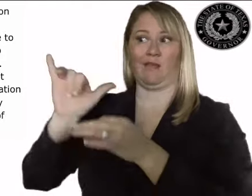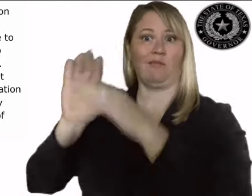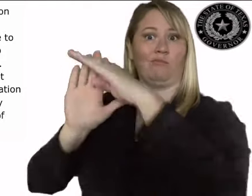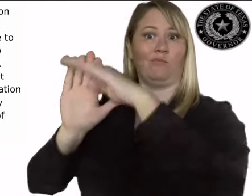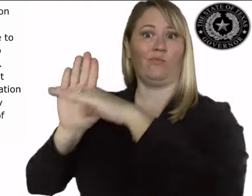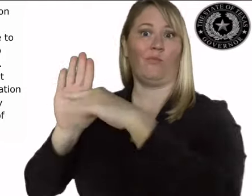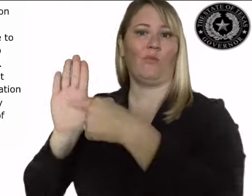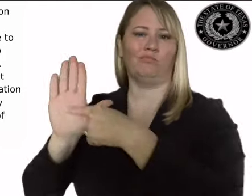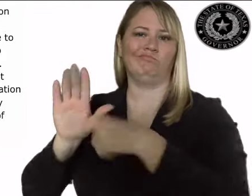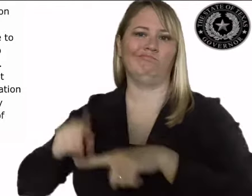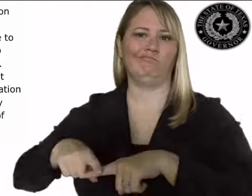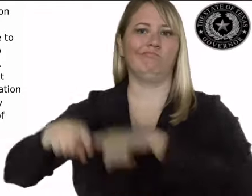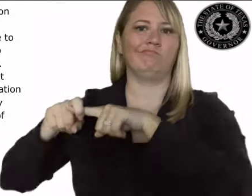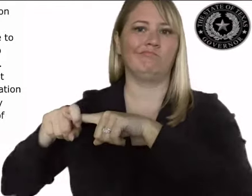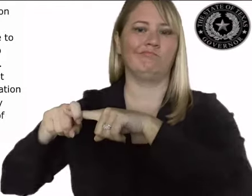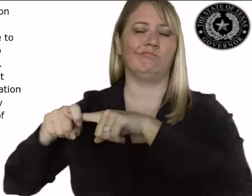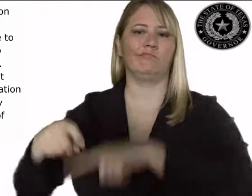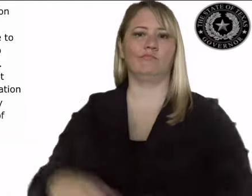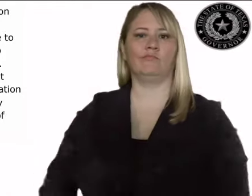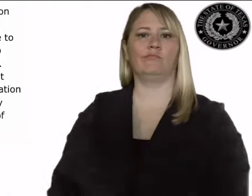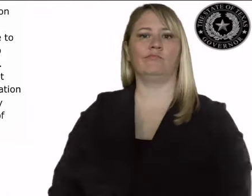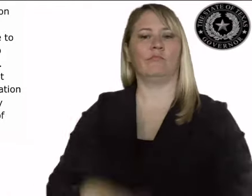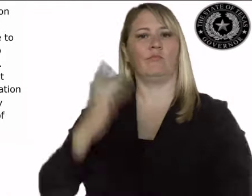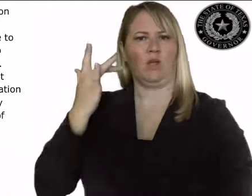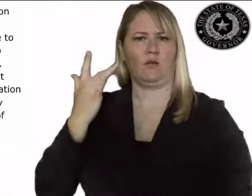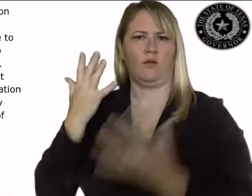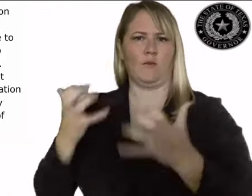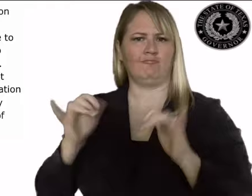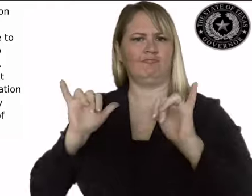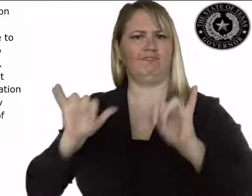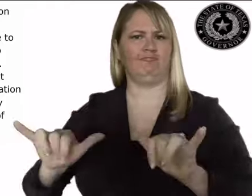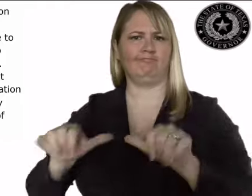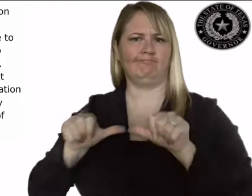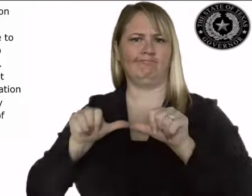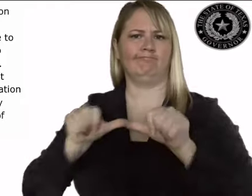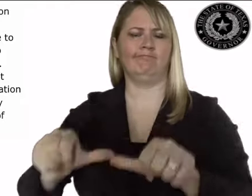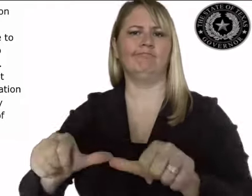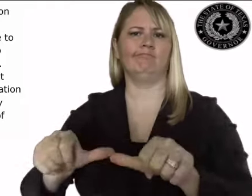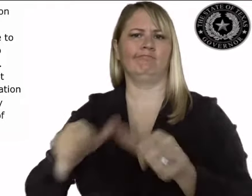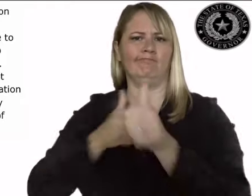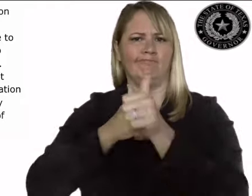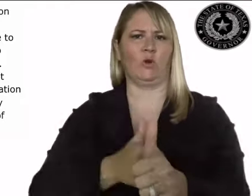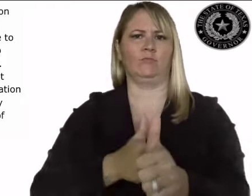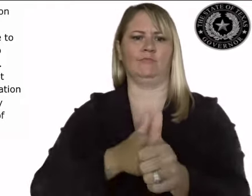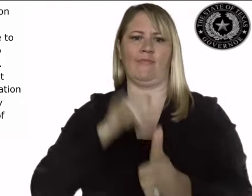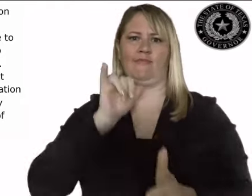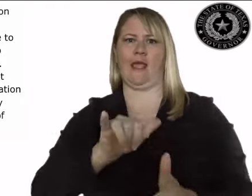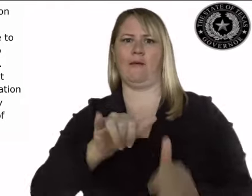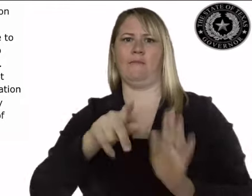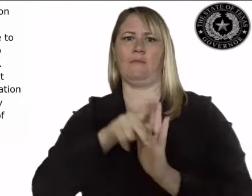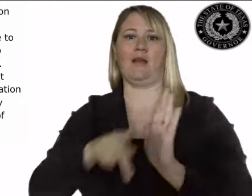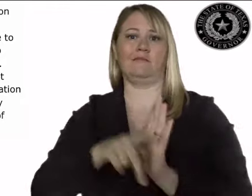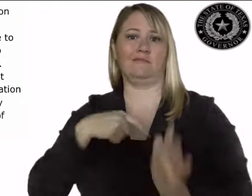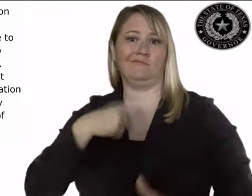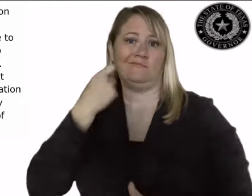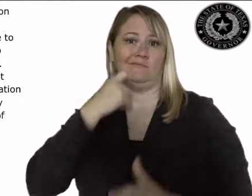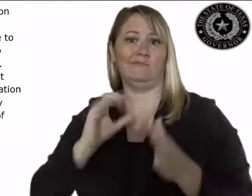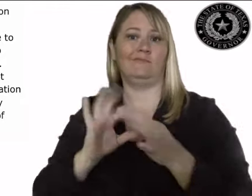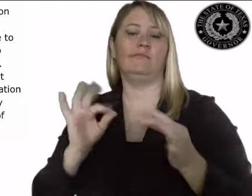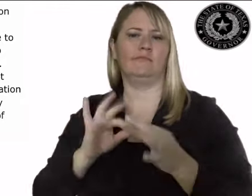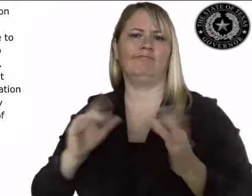Code, to the extent necessary to enforce this prohibition. This paragraph does not apply to any documentation